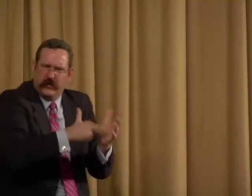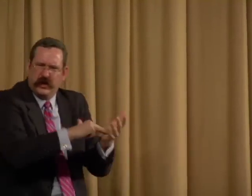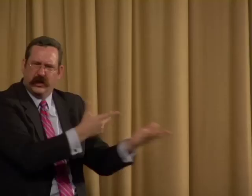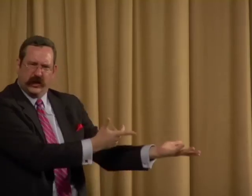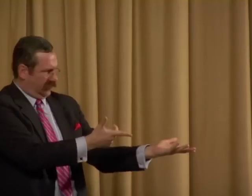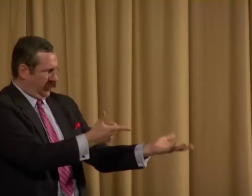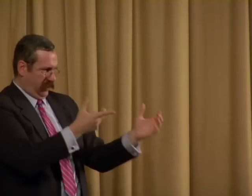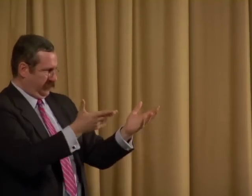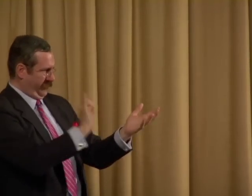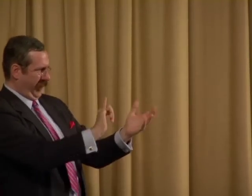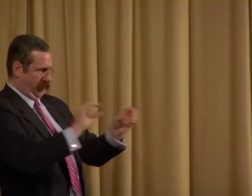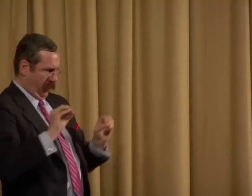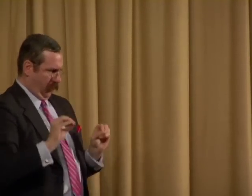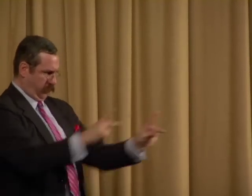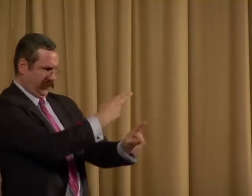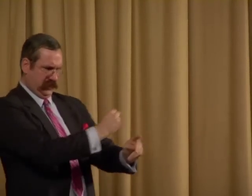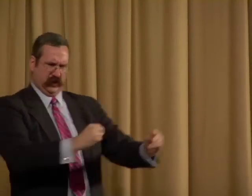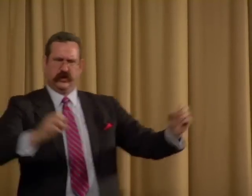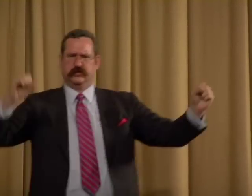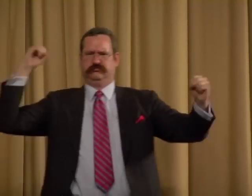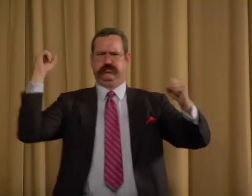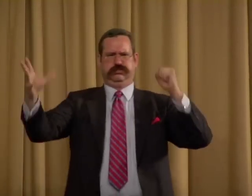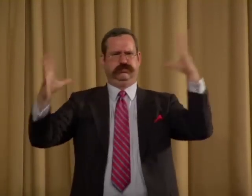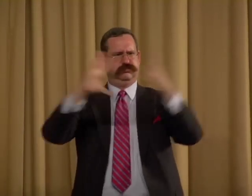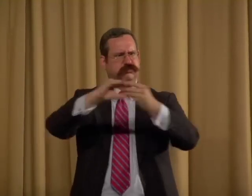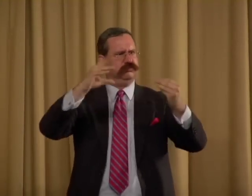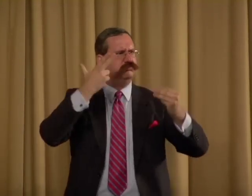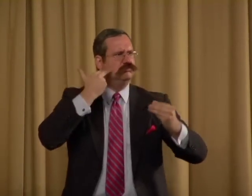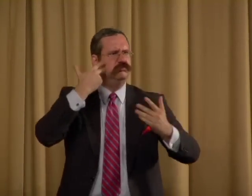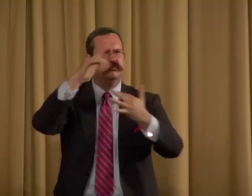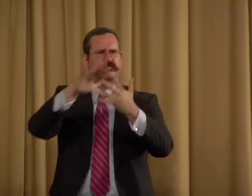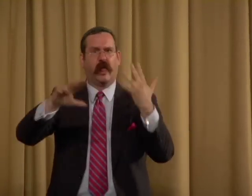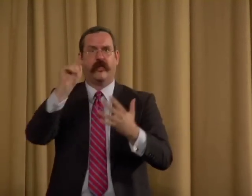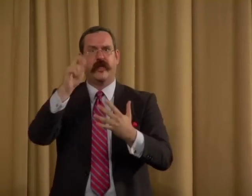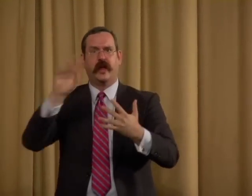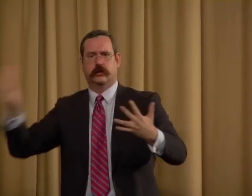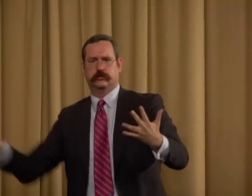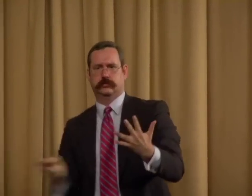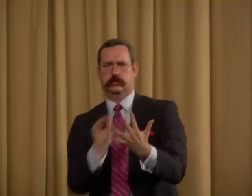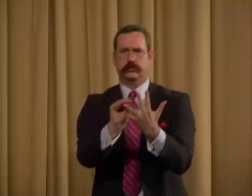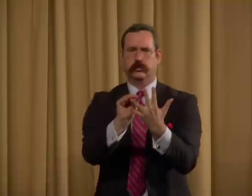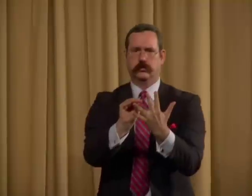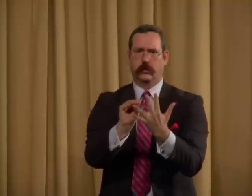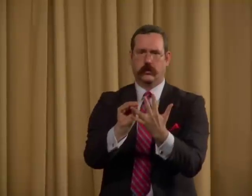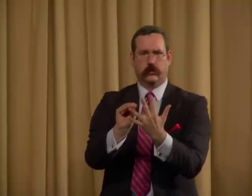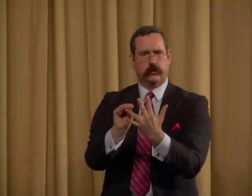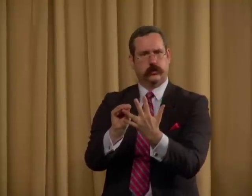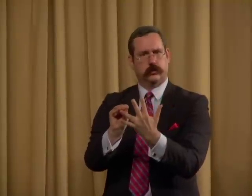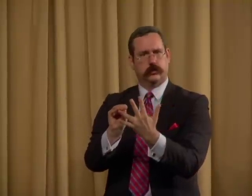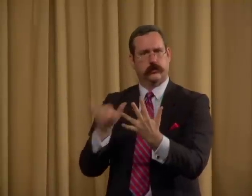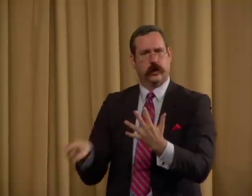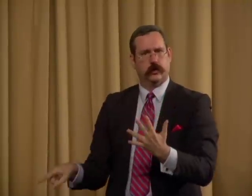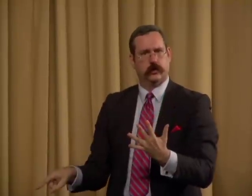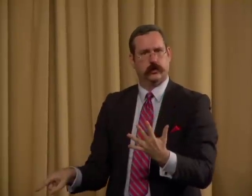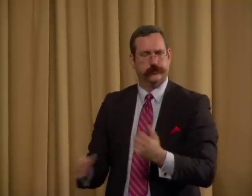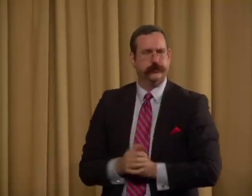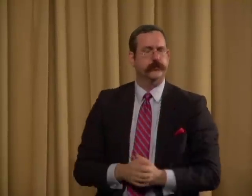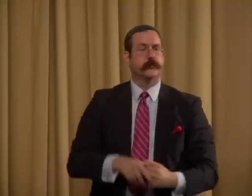And that story, that opportunity that he took in 1913, was